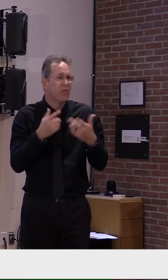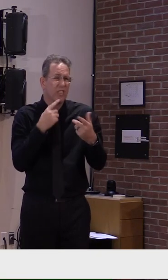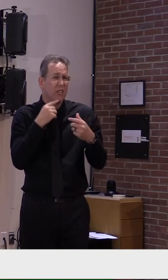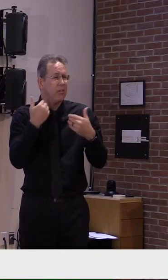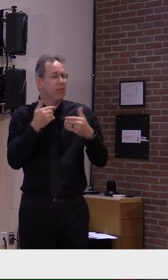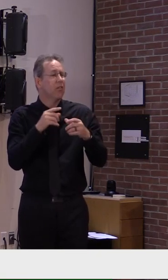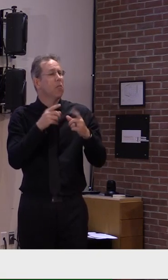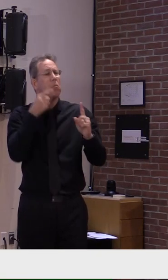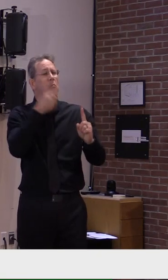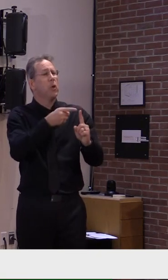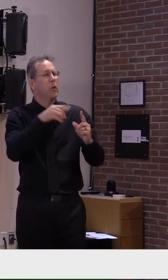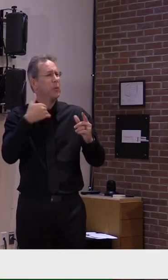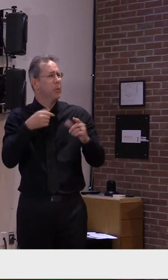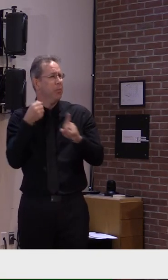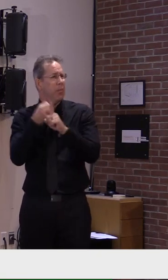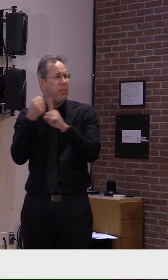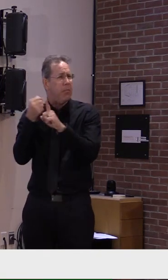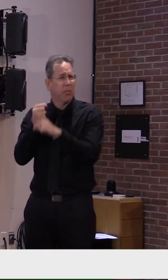here in the Northeast.